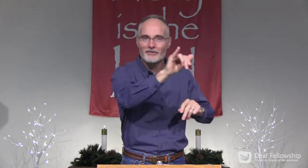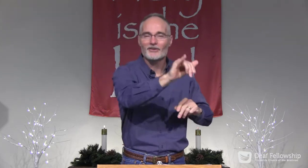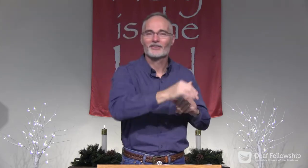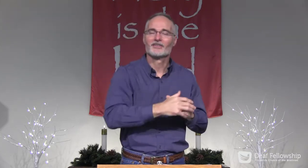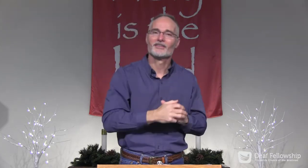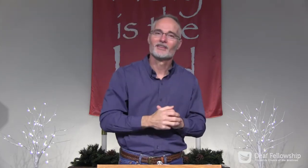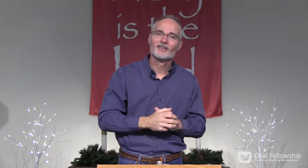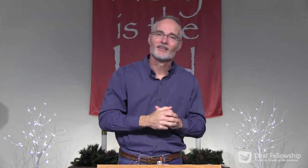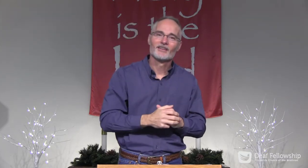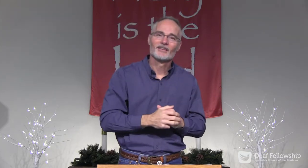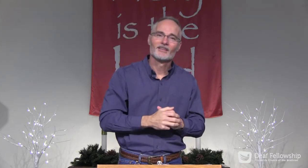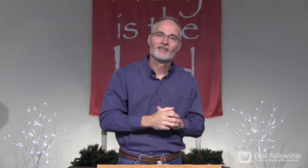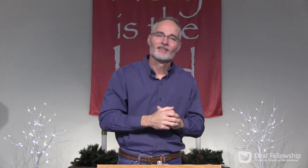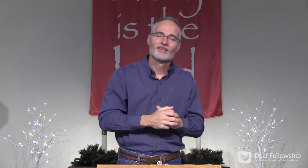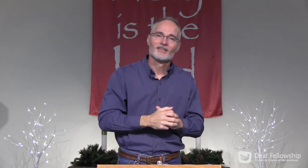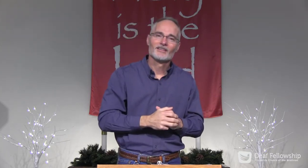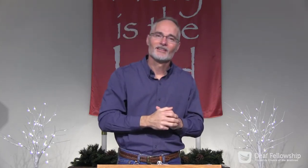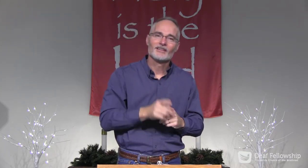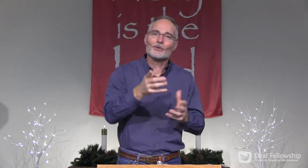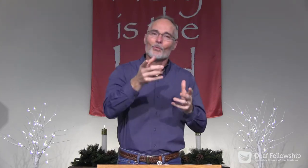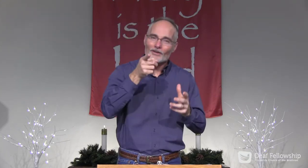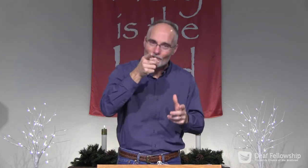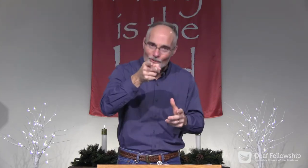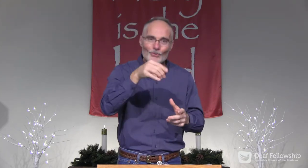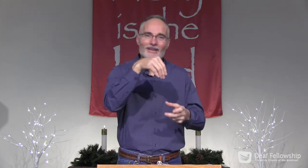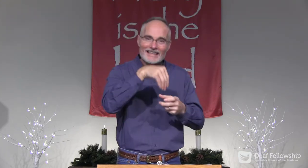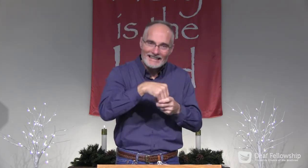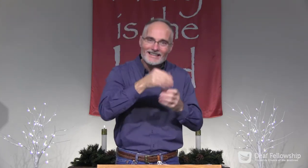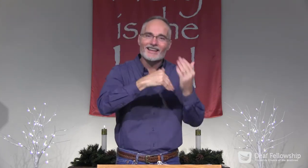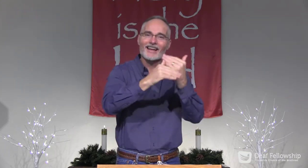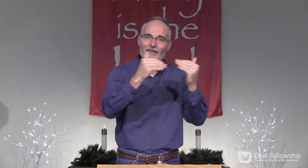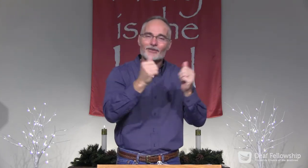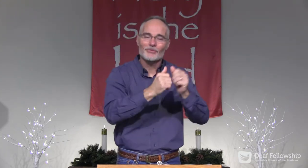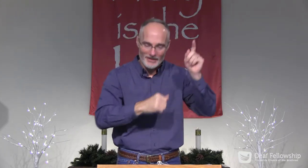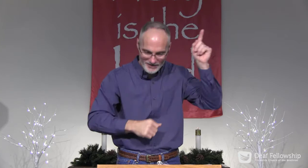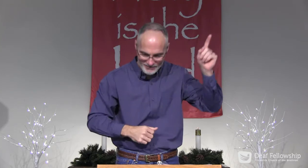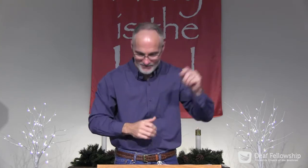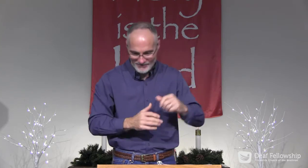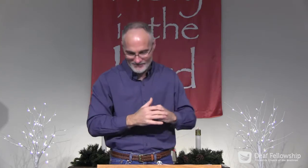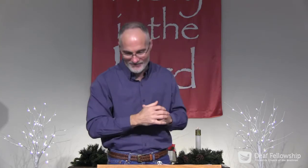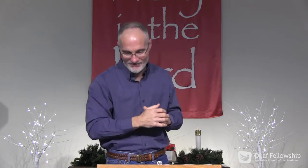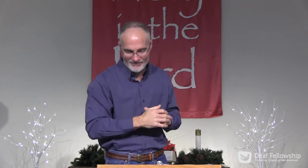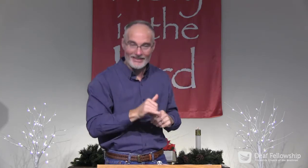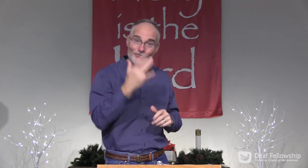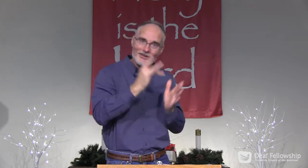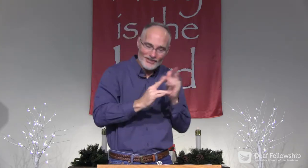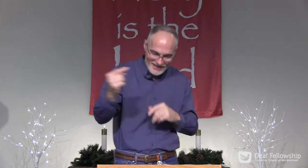worship and praise and honor Him forever. He wants you in heaven with Him.